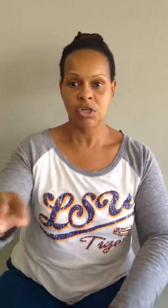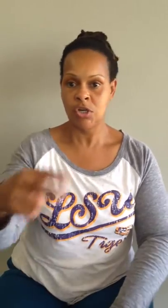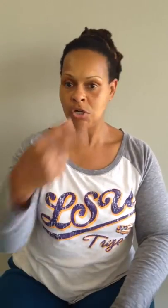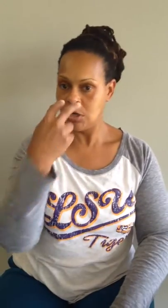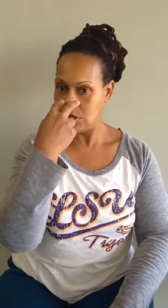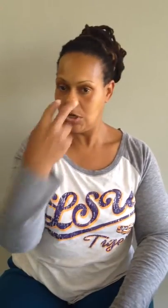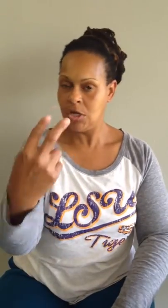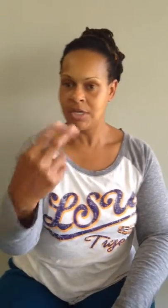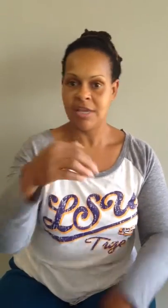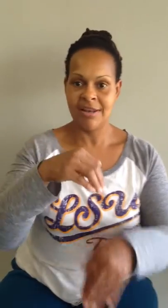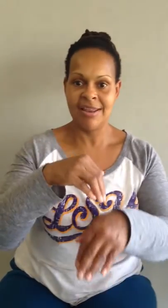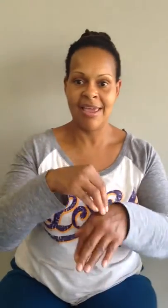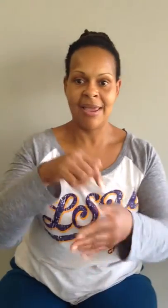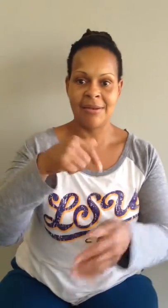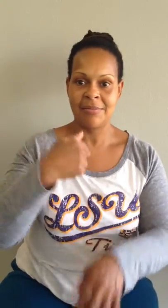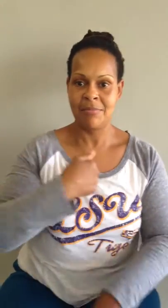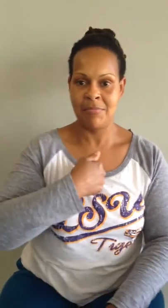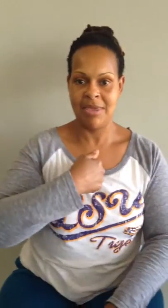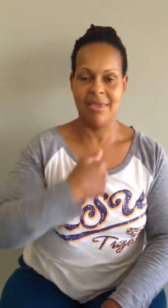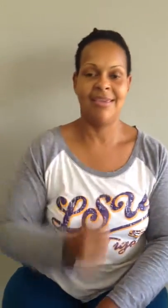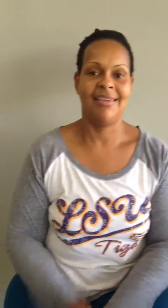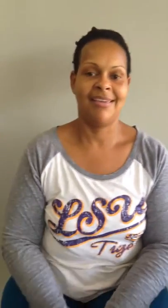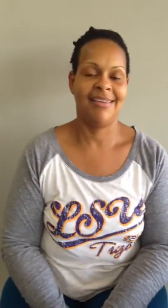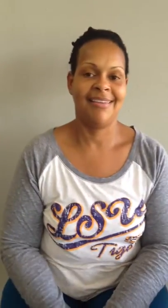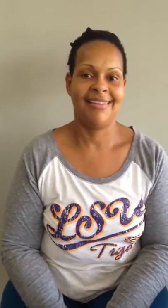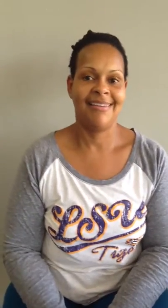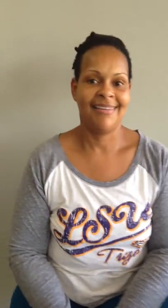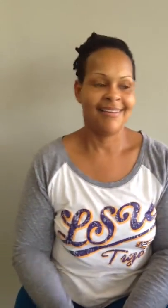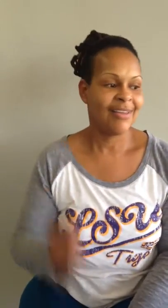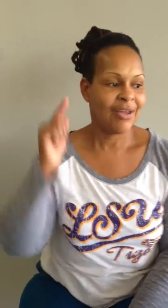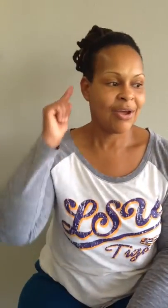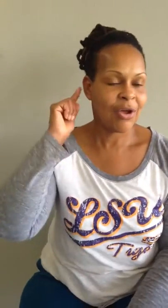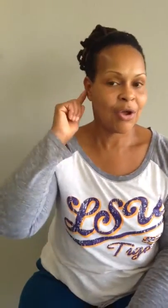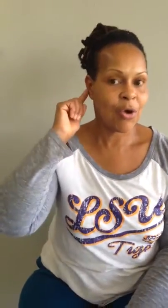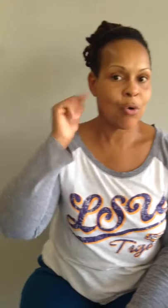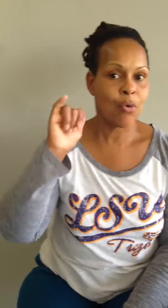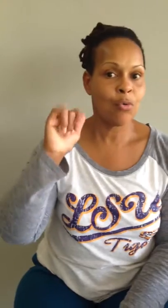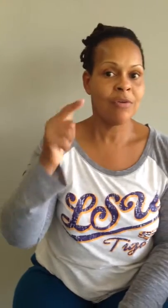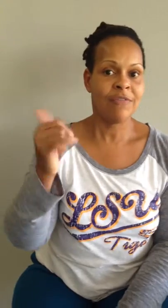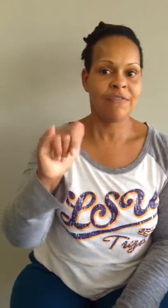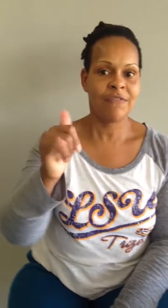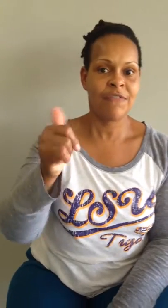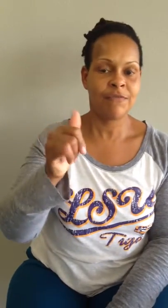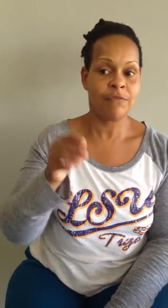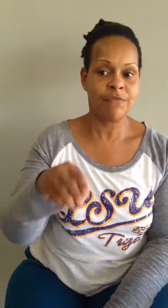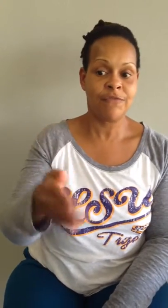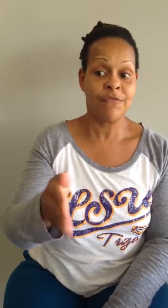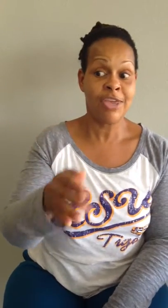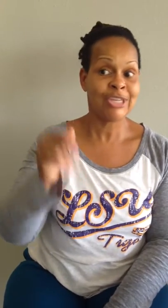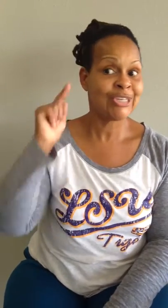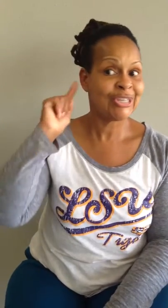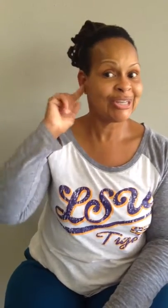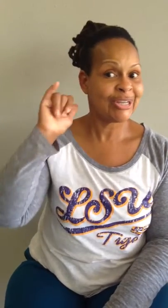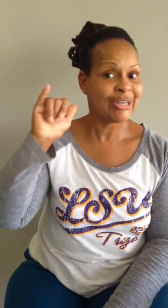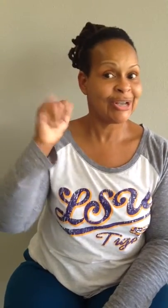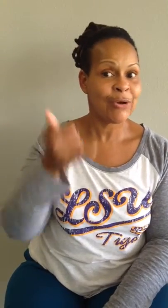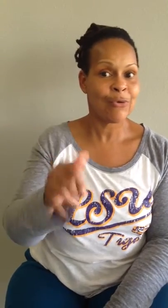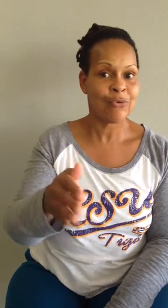looking at me. Gold fish, gold